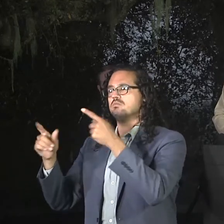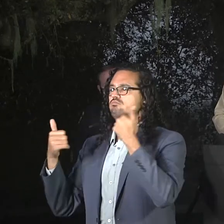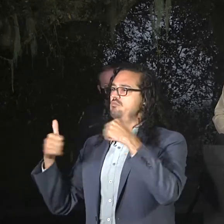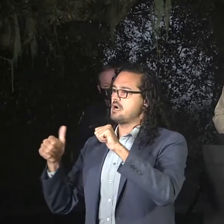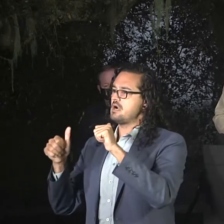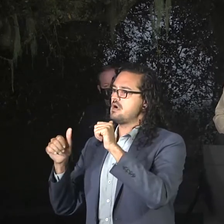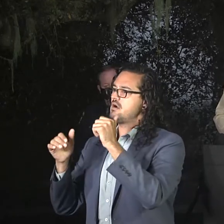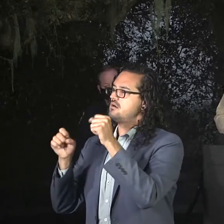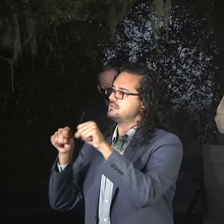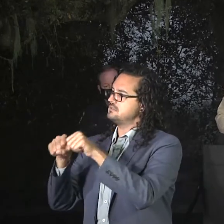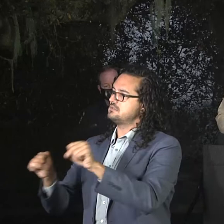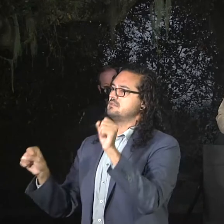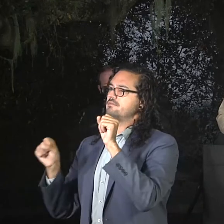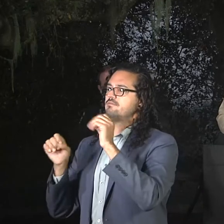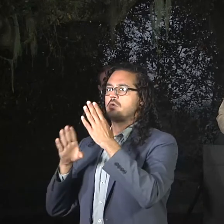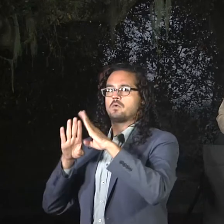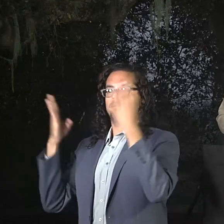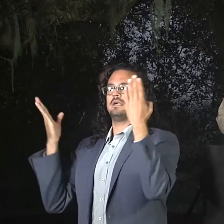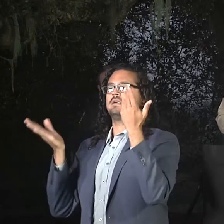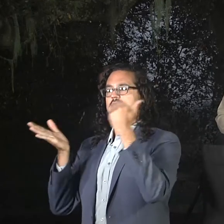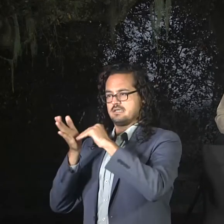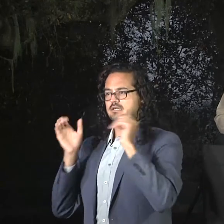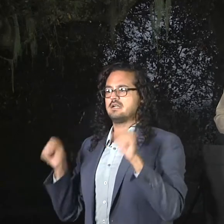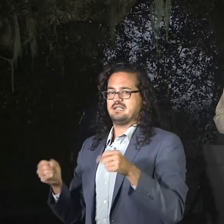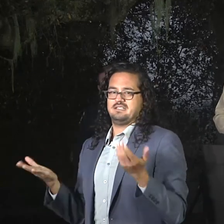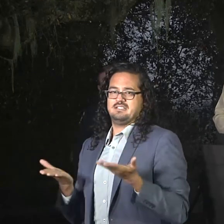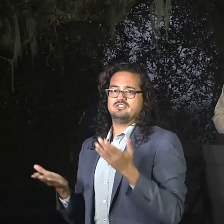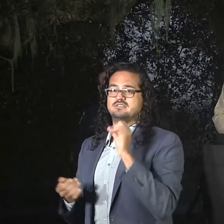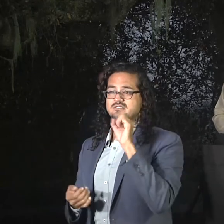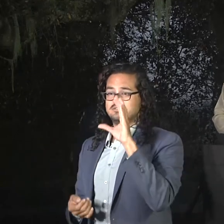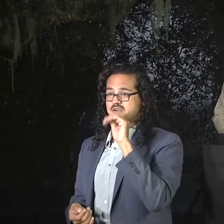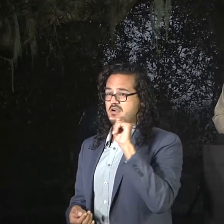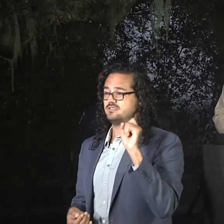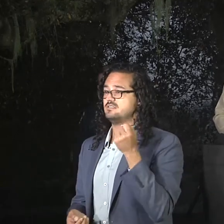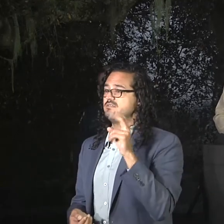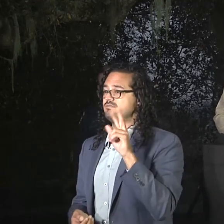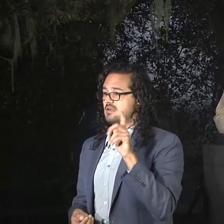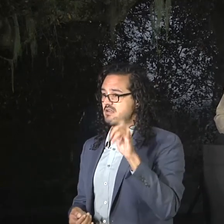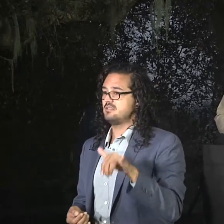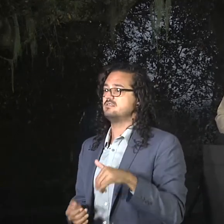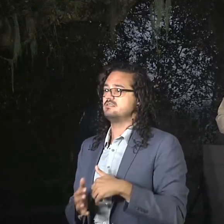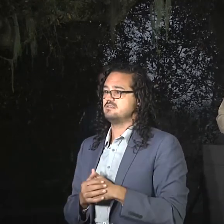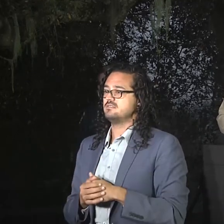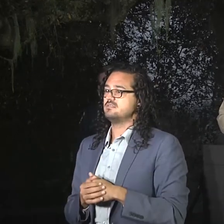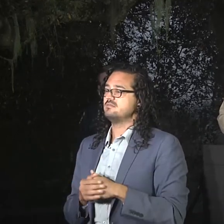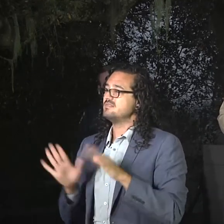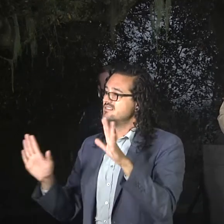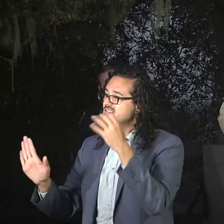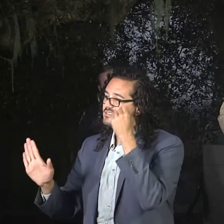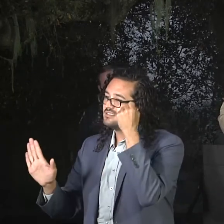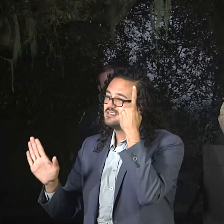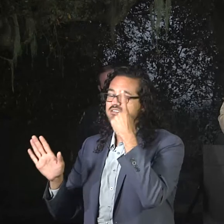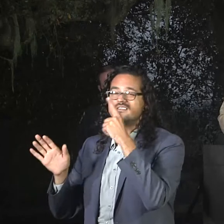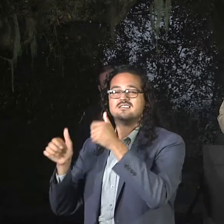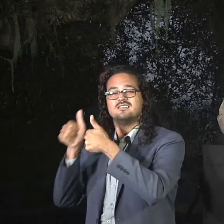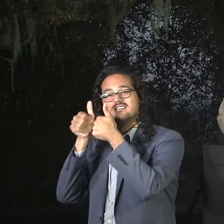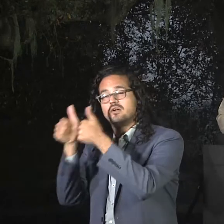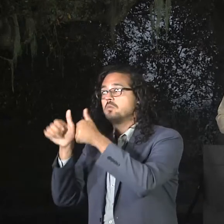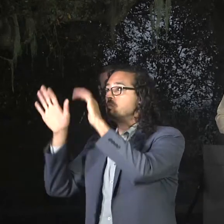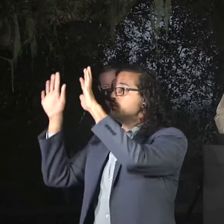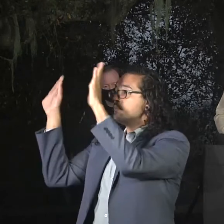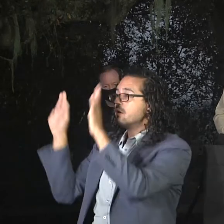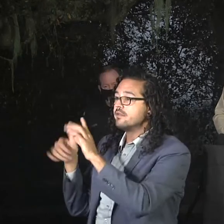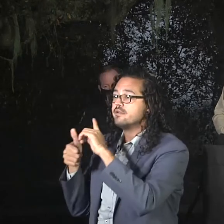Obviously, it's all dependent upon weather conditions, how successful we are out on the ground itself,